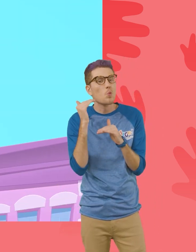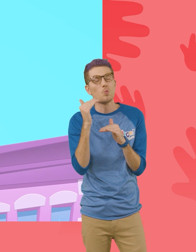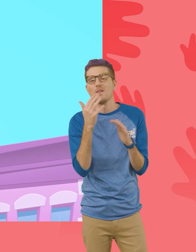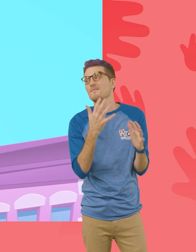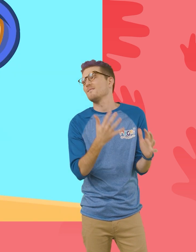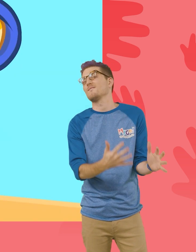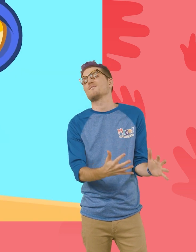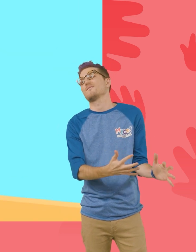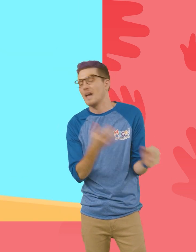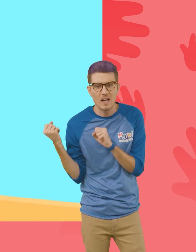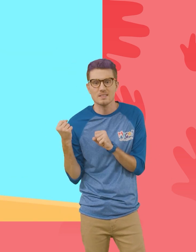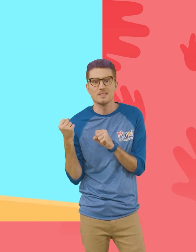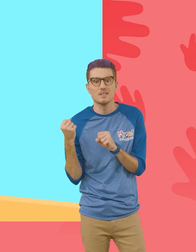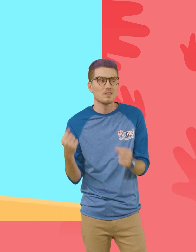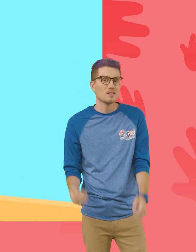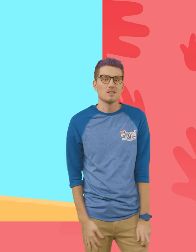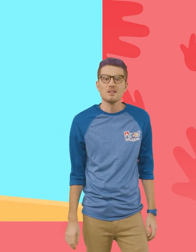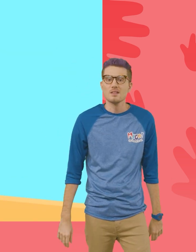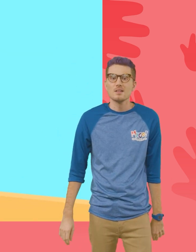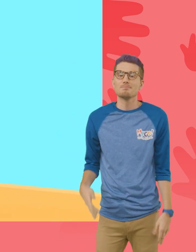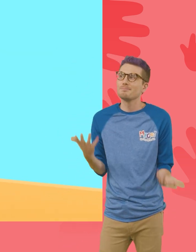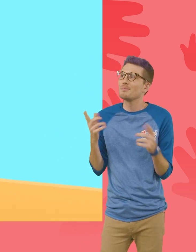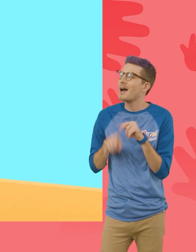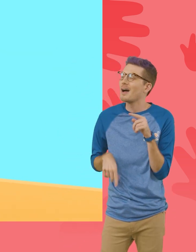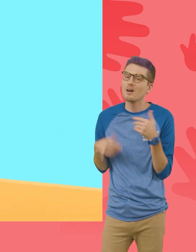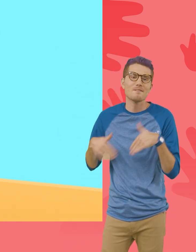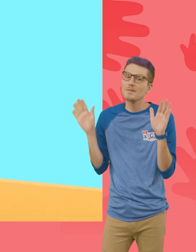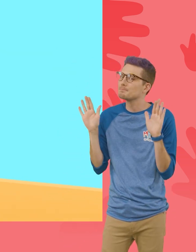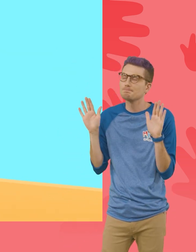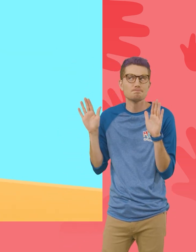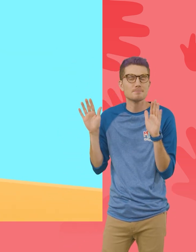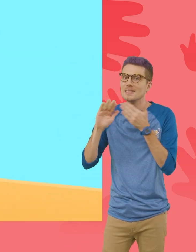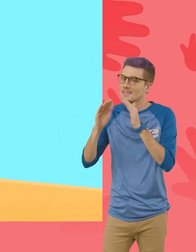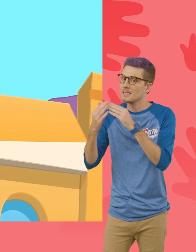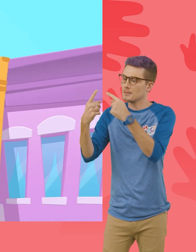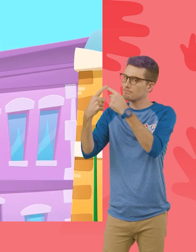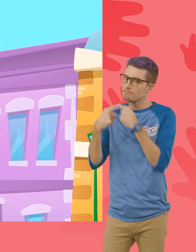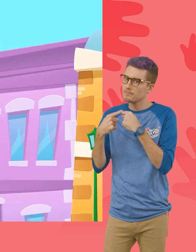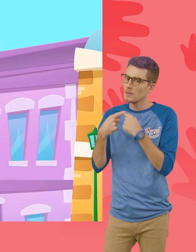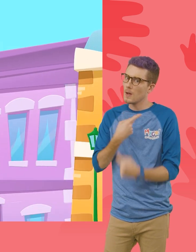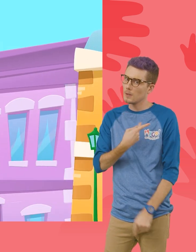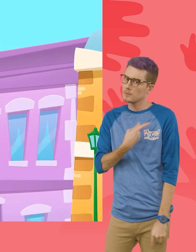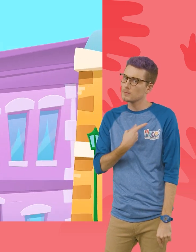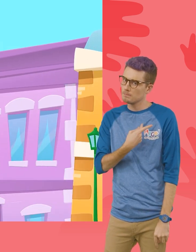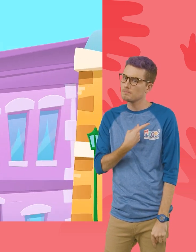Too fast! But we can't give up! The city is counting on us!